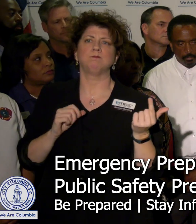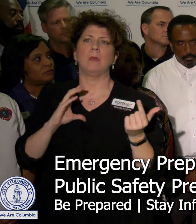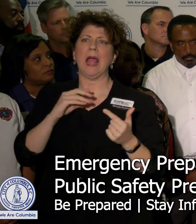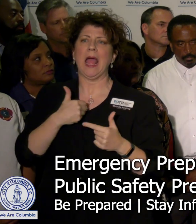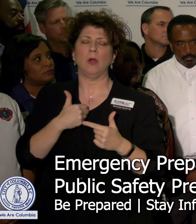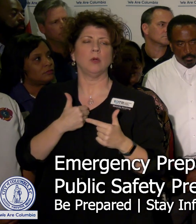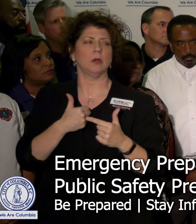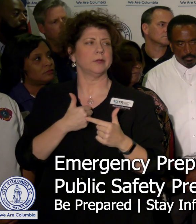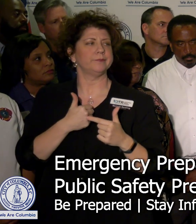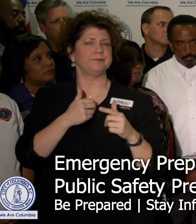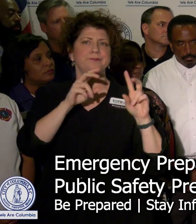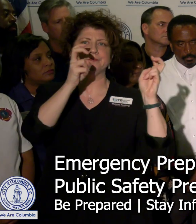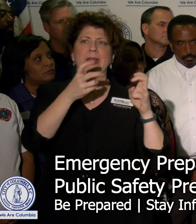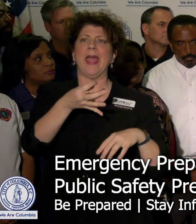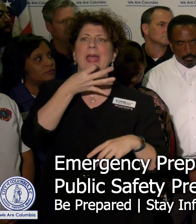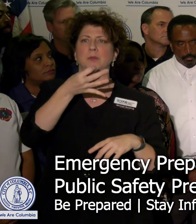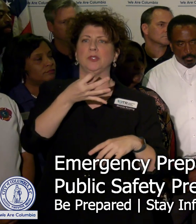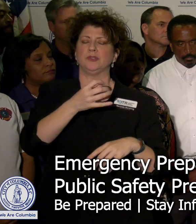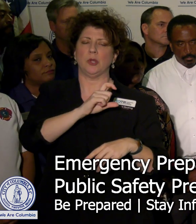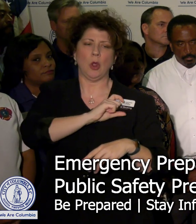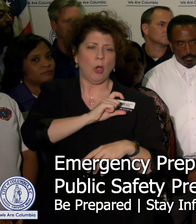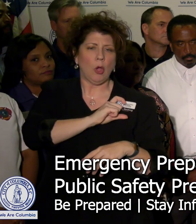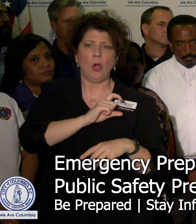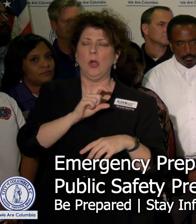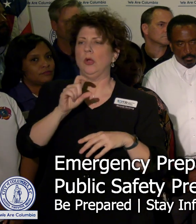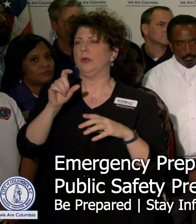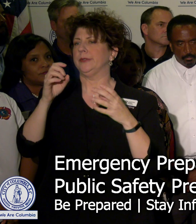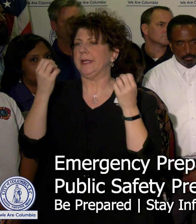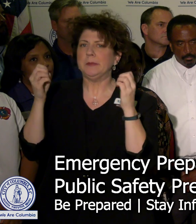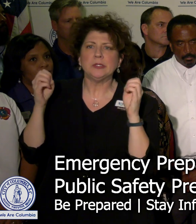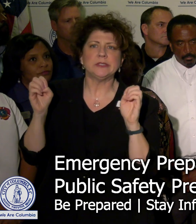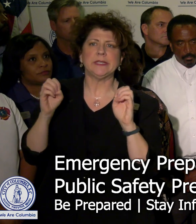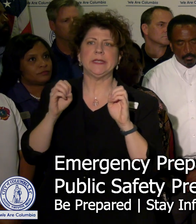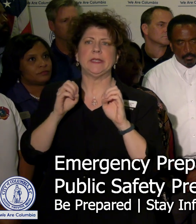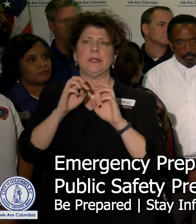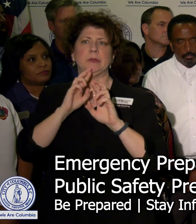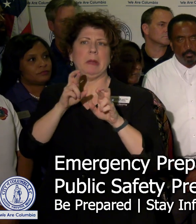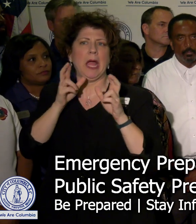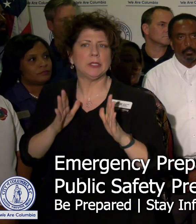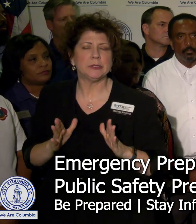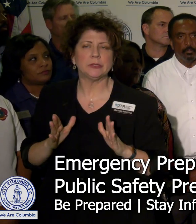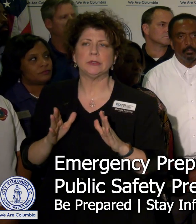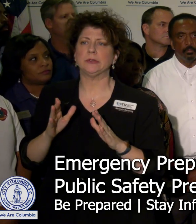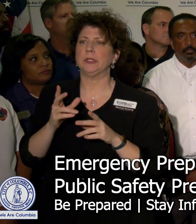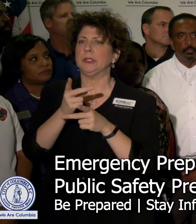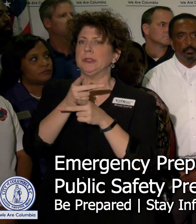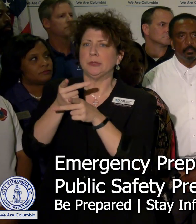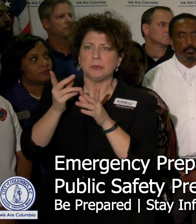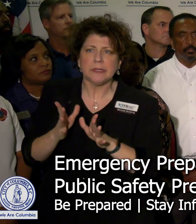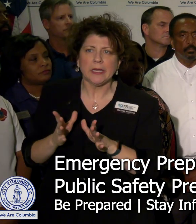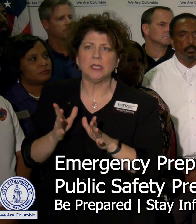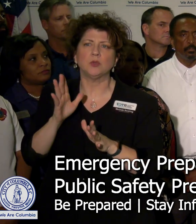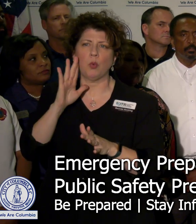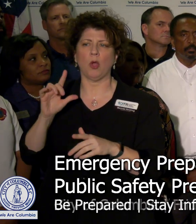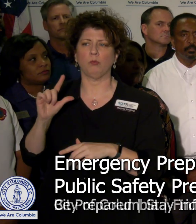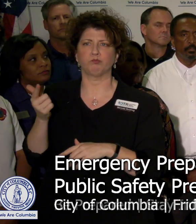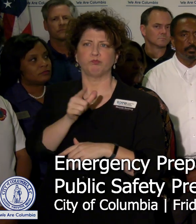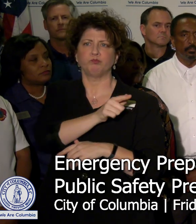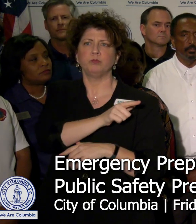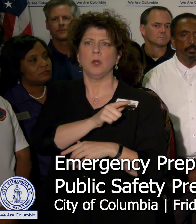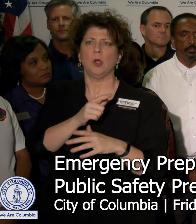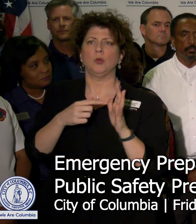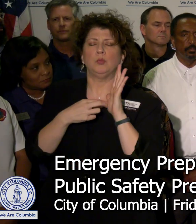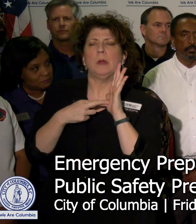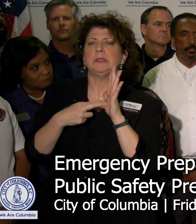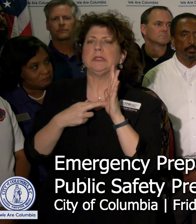subject matter experts, our law enforcement officers and emergency responders. I know our superintendents are going to speak on behalf of the school